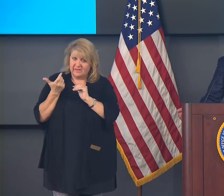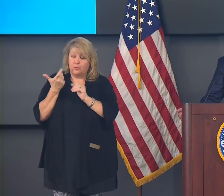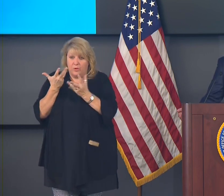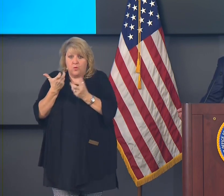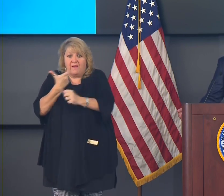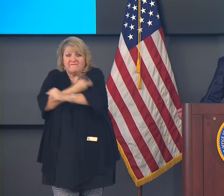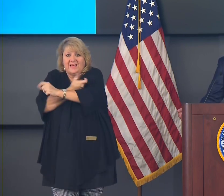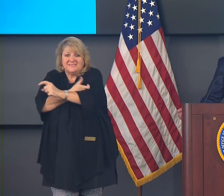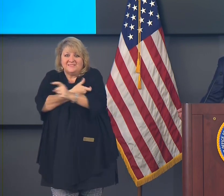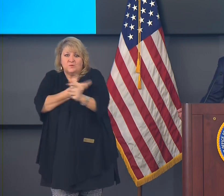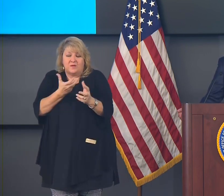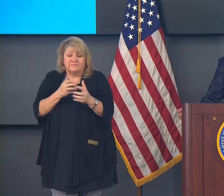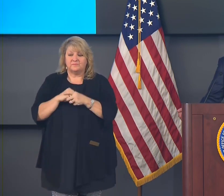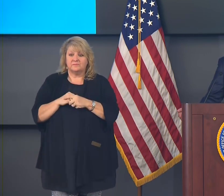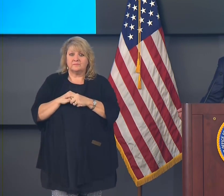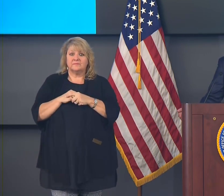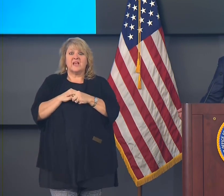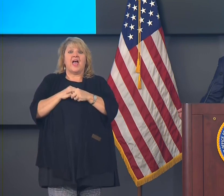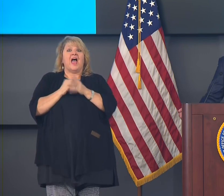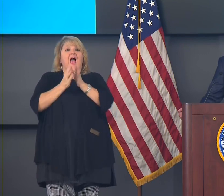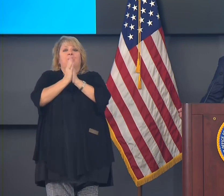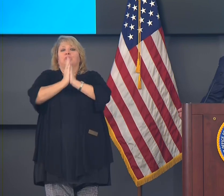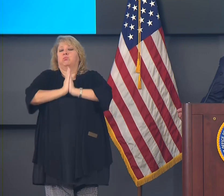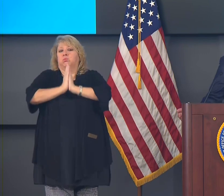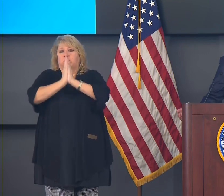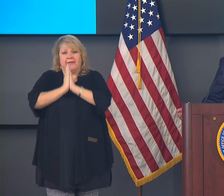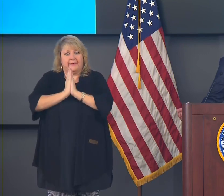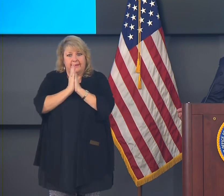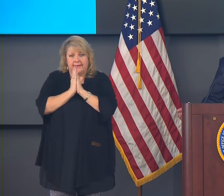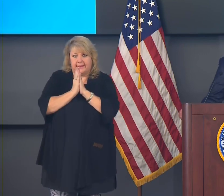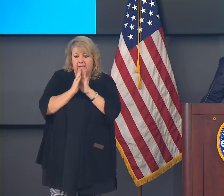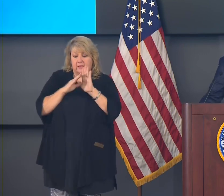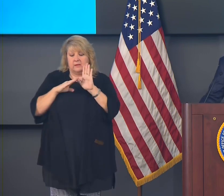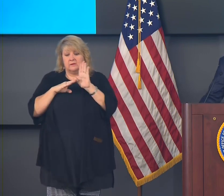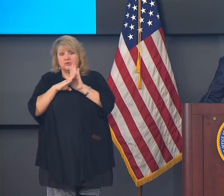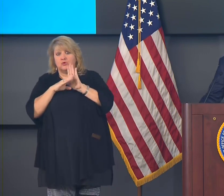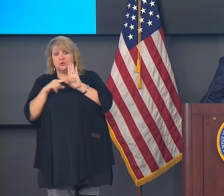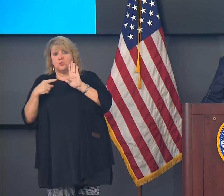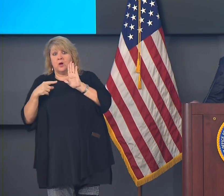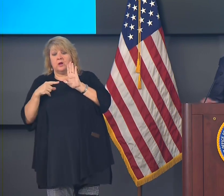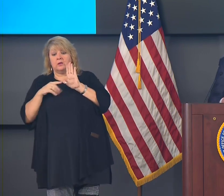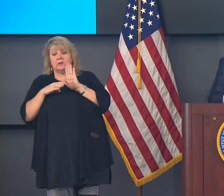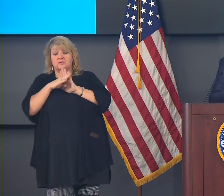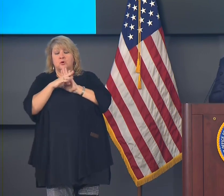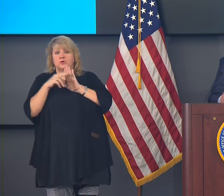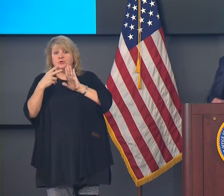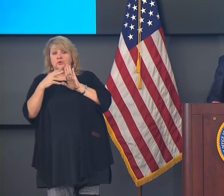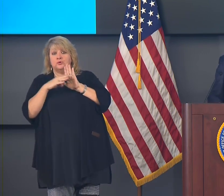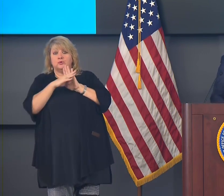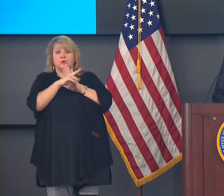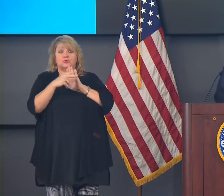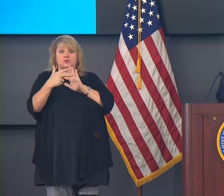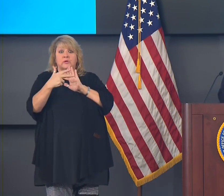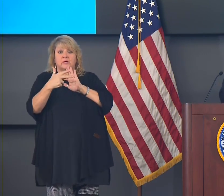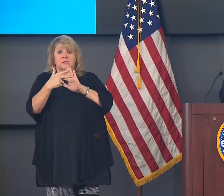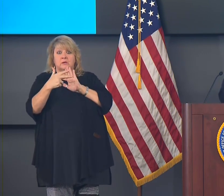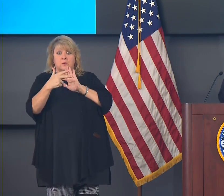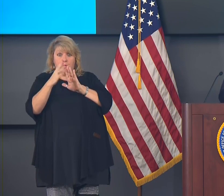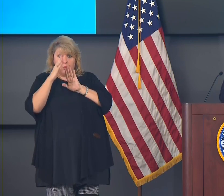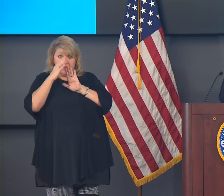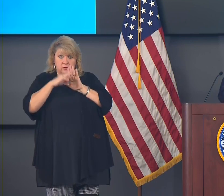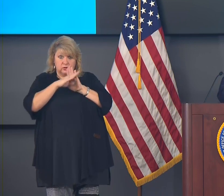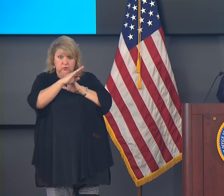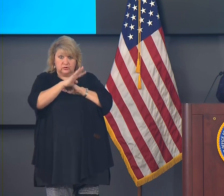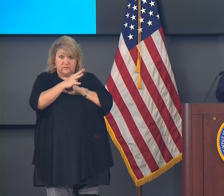there's another surge after this one. I pray not. But we know we're surging now. So let's do our part. Yes, ma'am. Are you